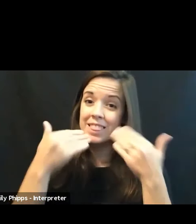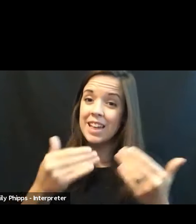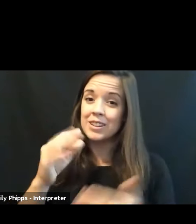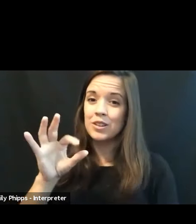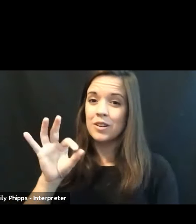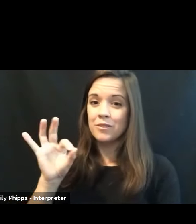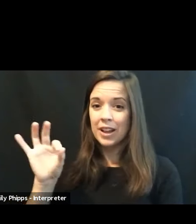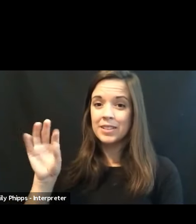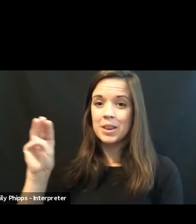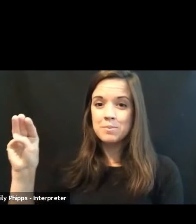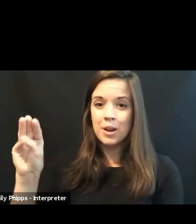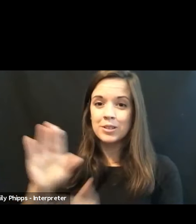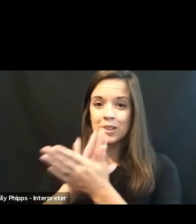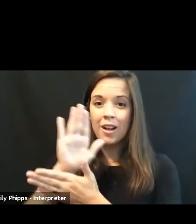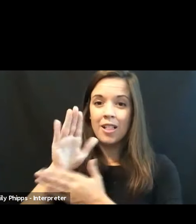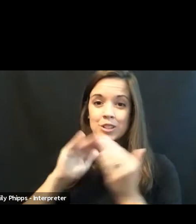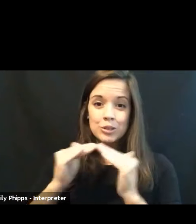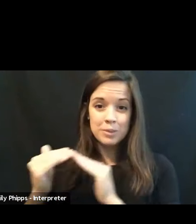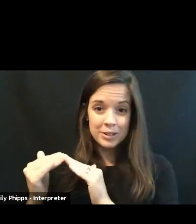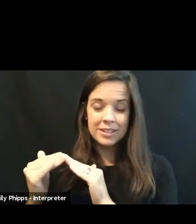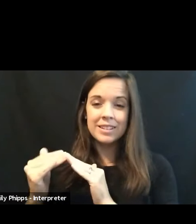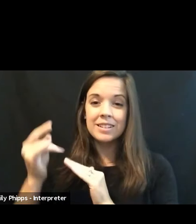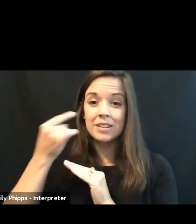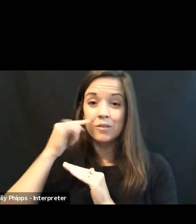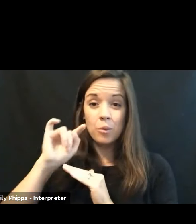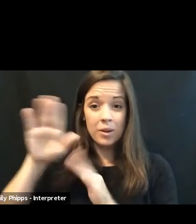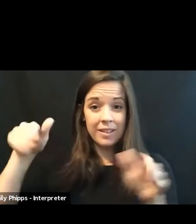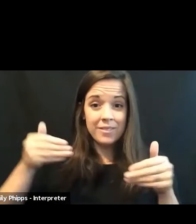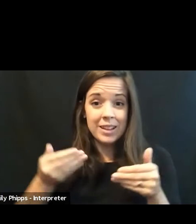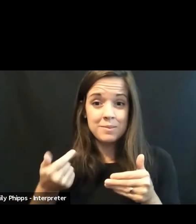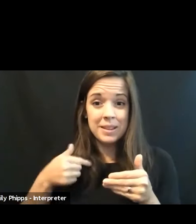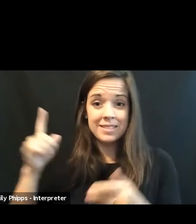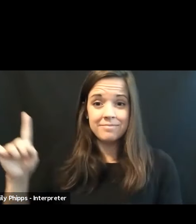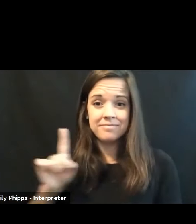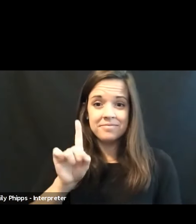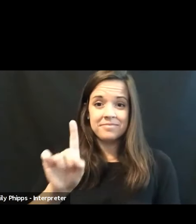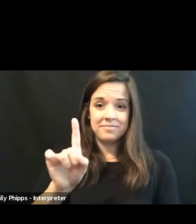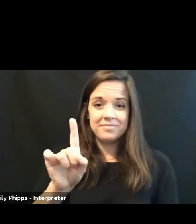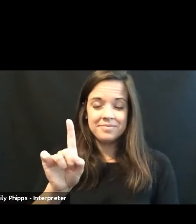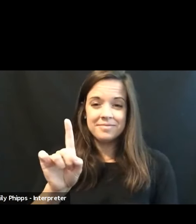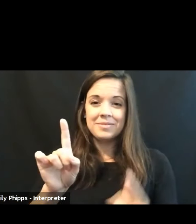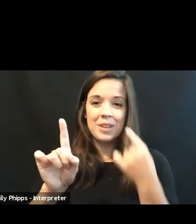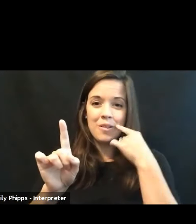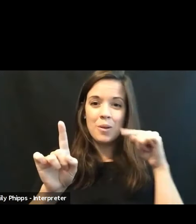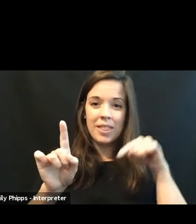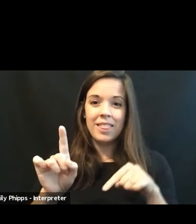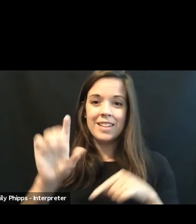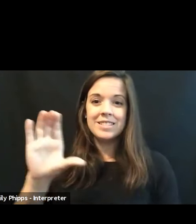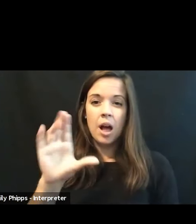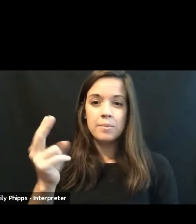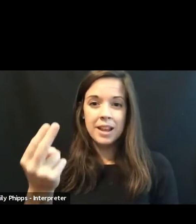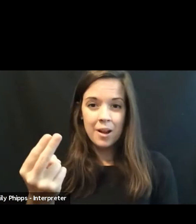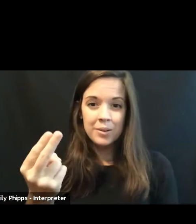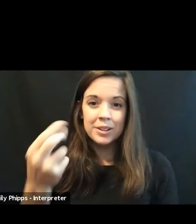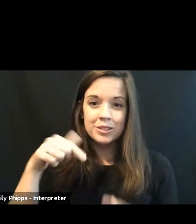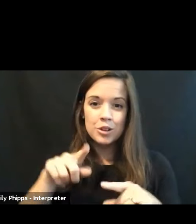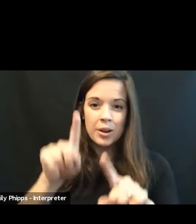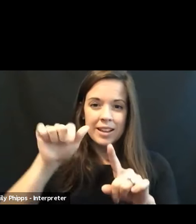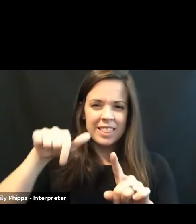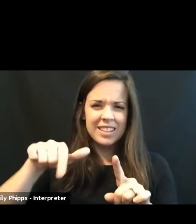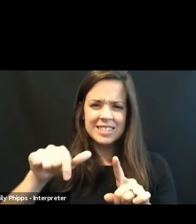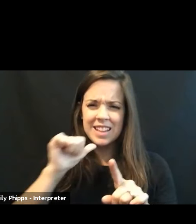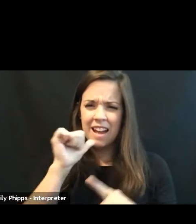and Marshall College community for having me here for this common hour during this uncommon